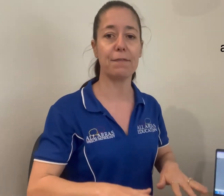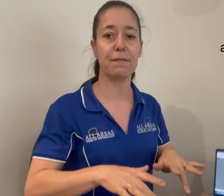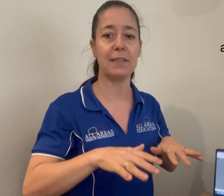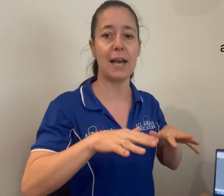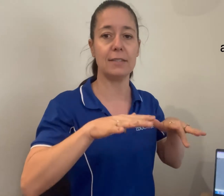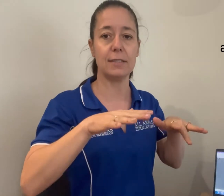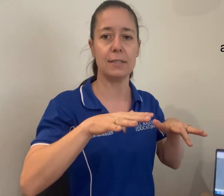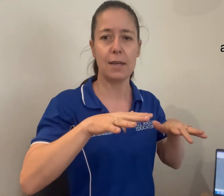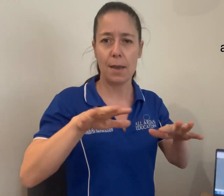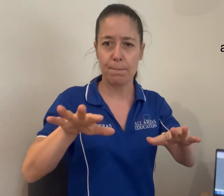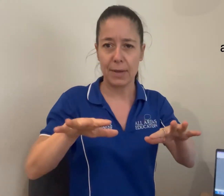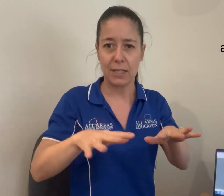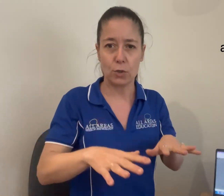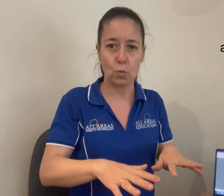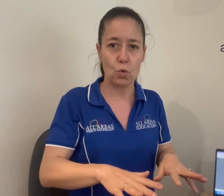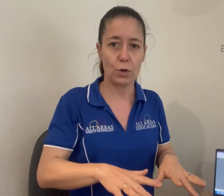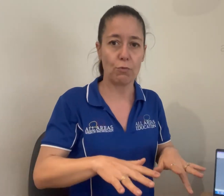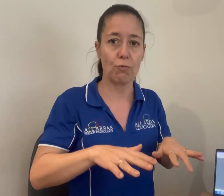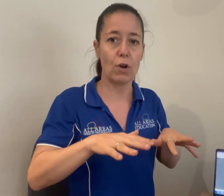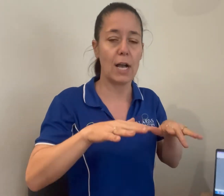flood. Make your water rise.